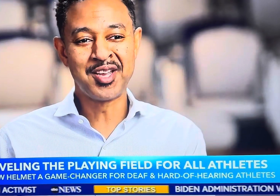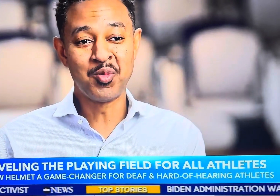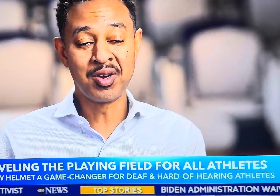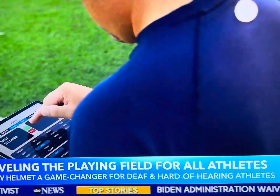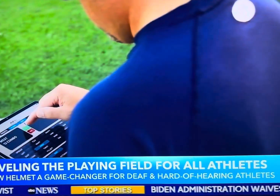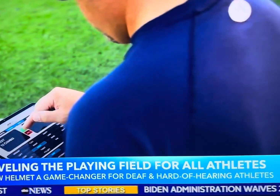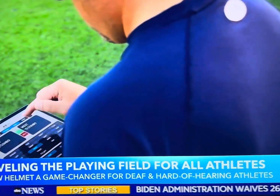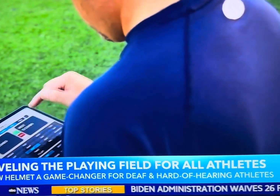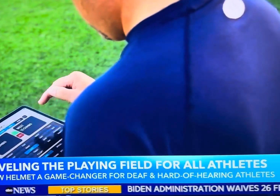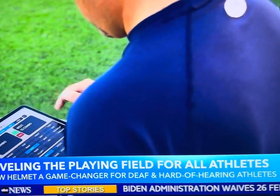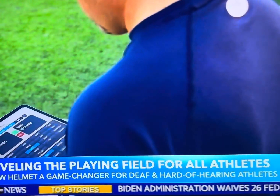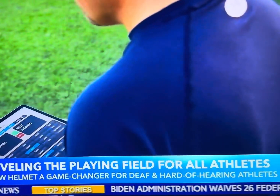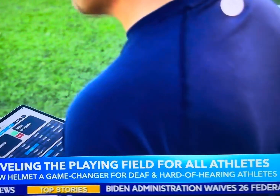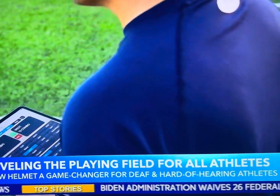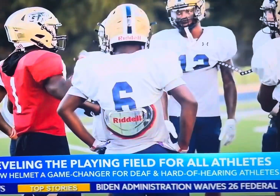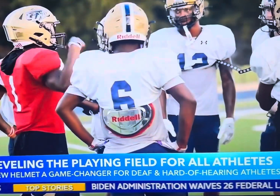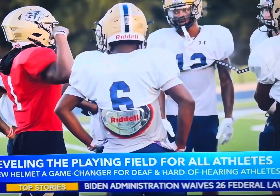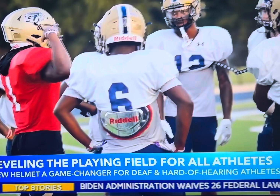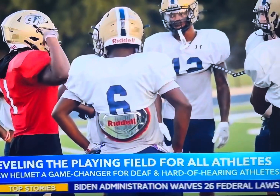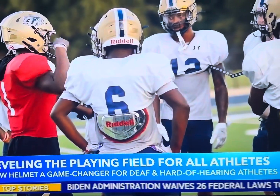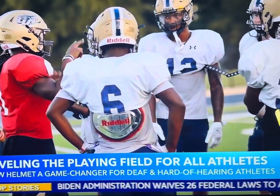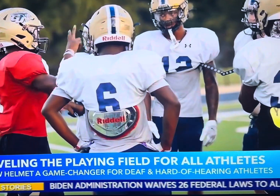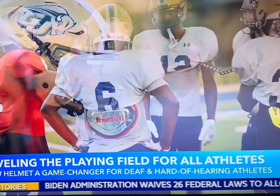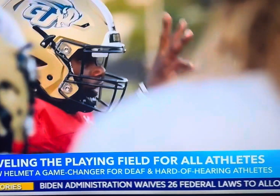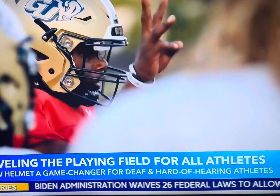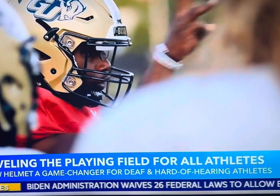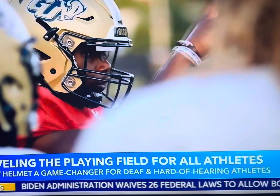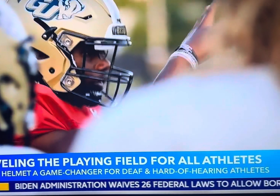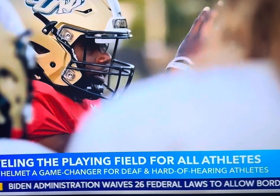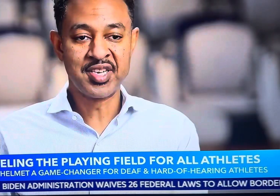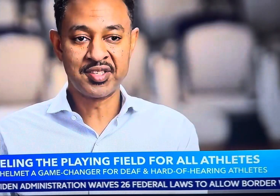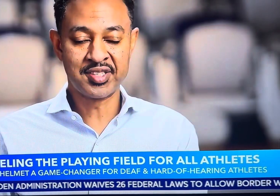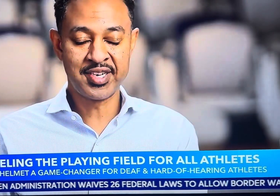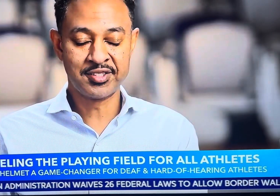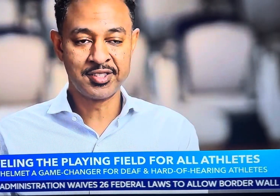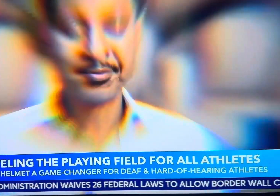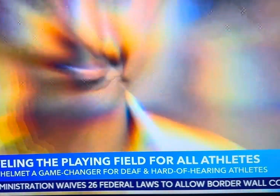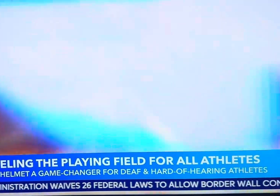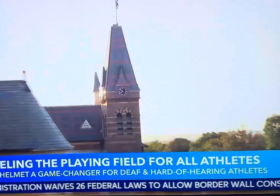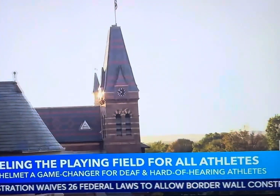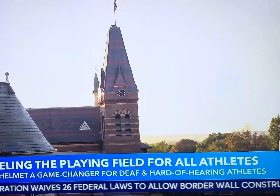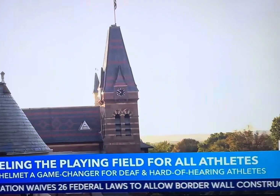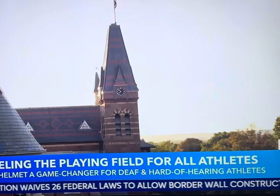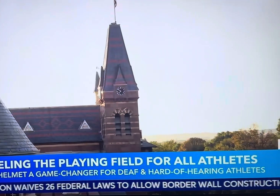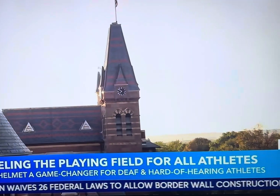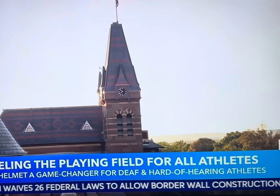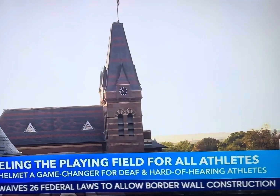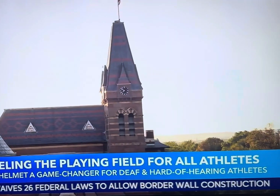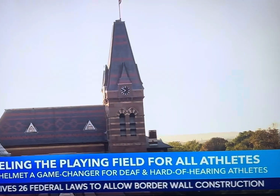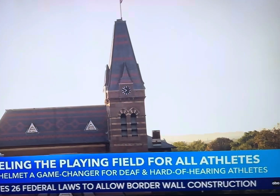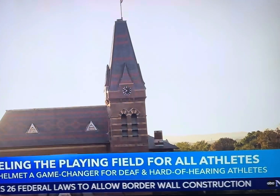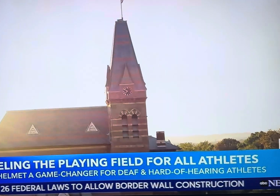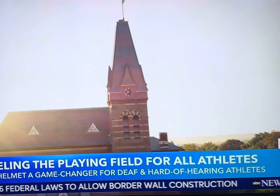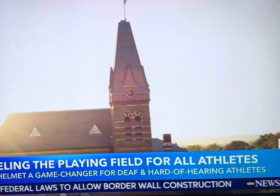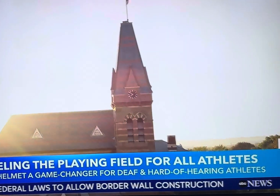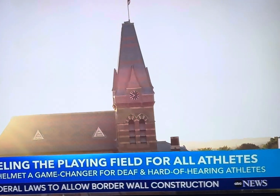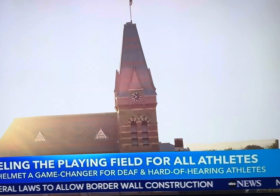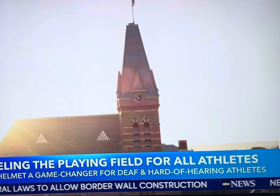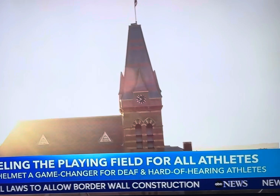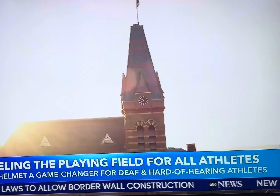network. There is hardly no delay for the player to execute that play instantaneously. Gallaudet University is the oldest school for the deaf in